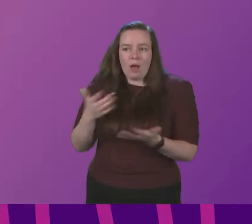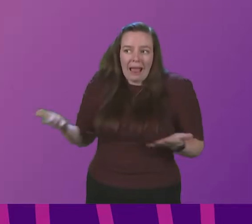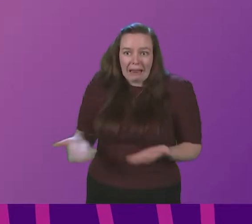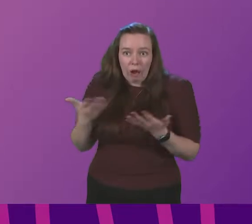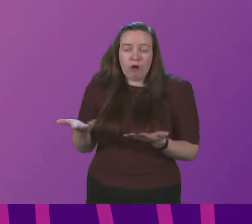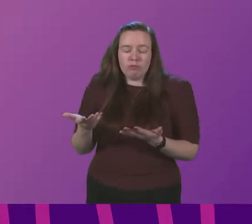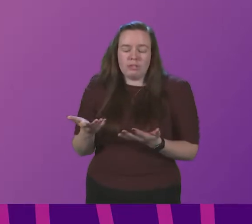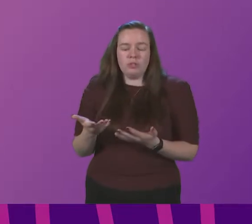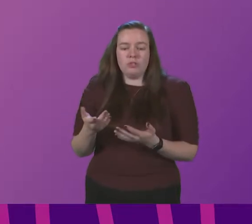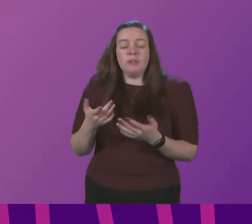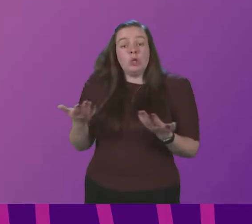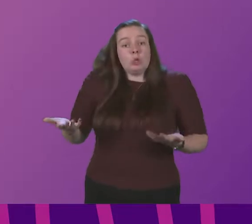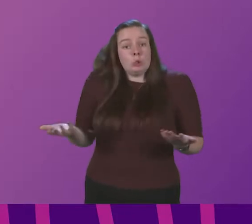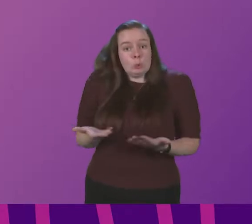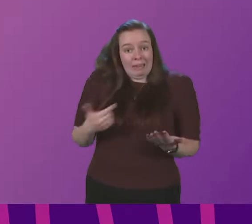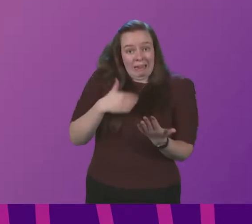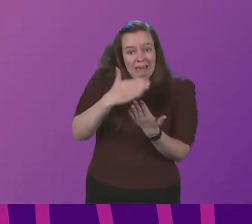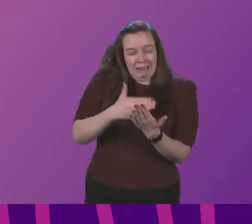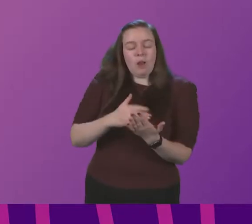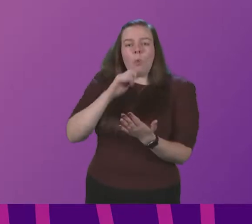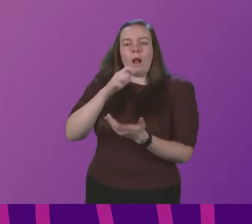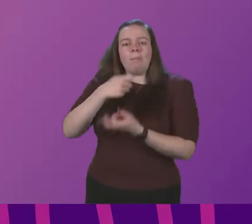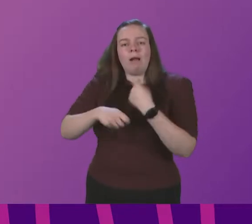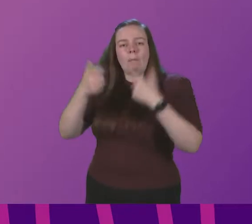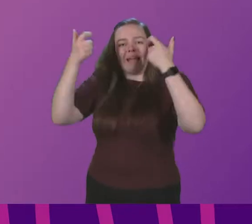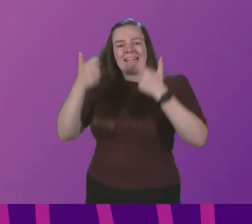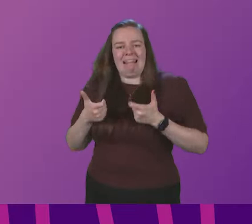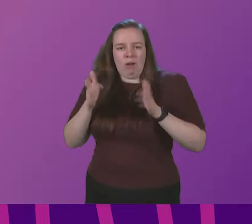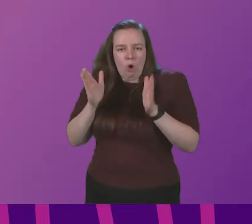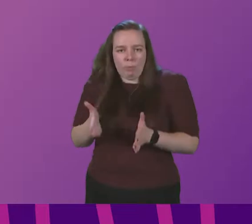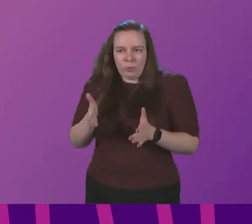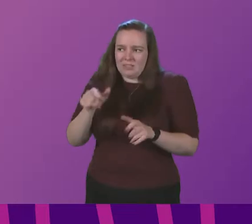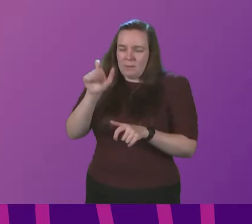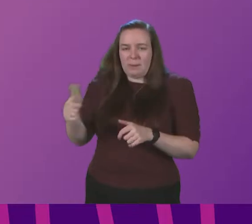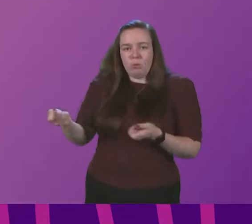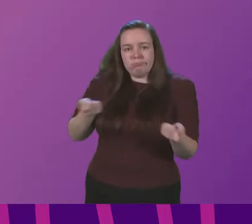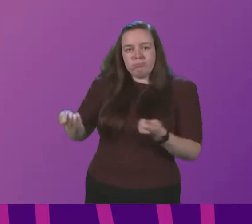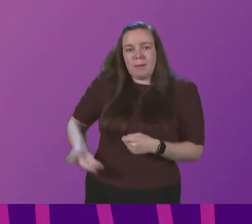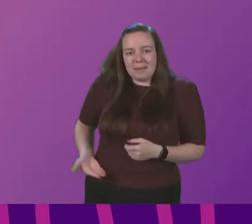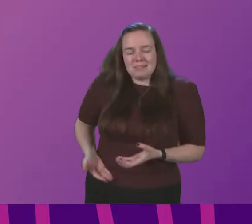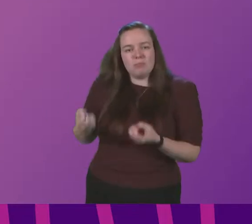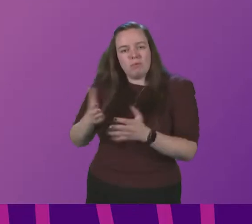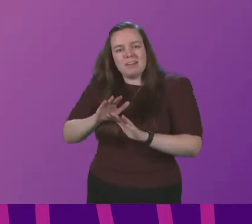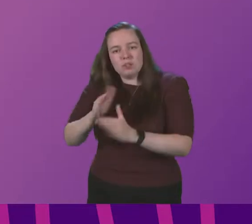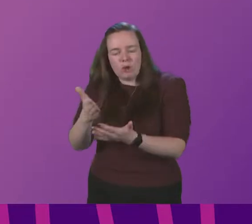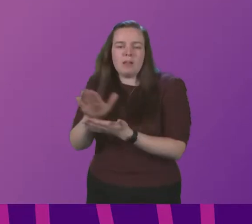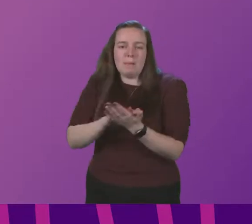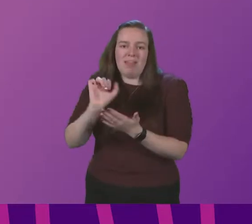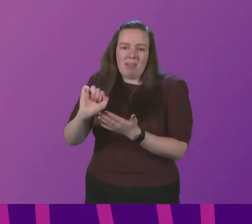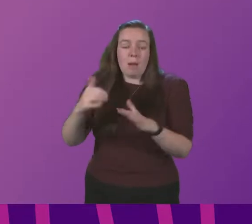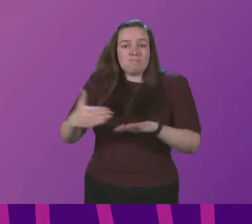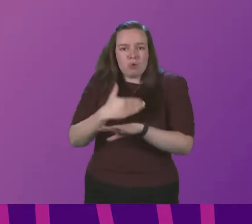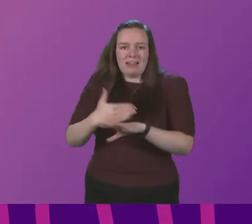in fact what I refer to today we will be putting a legal obligation on those who run businesses and provide services to make sure they are taking all